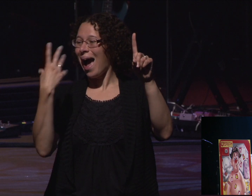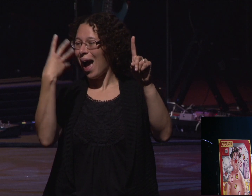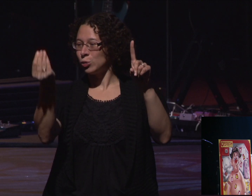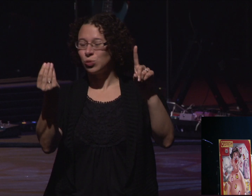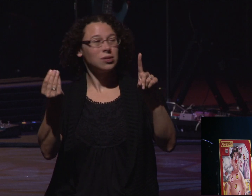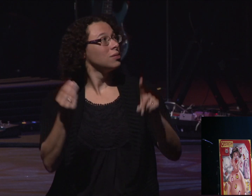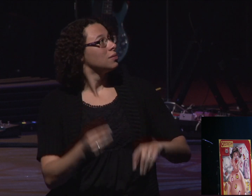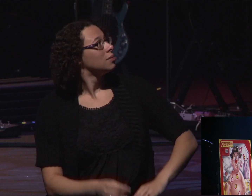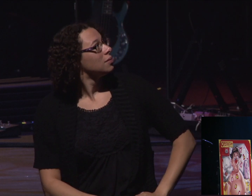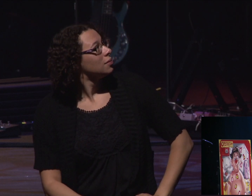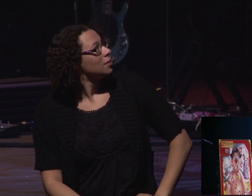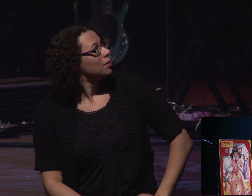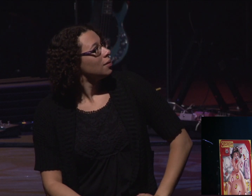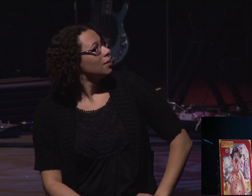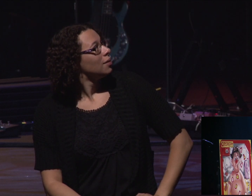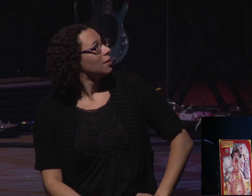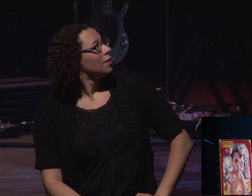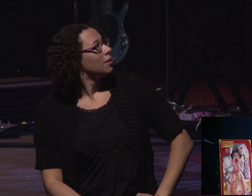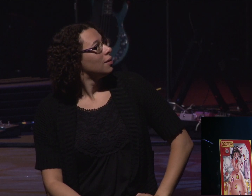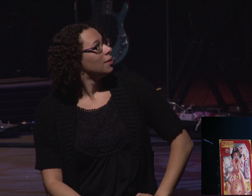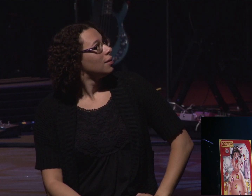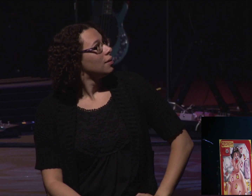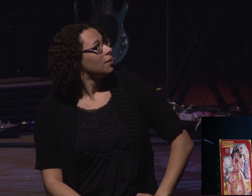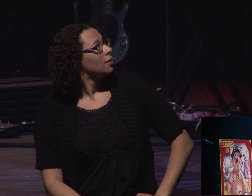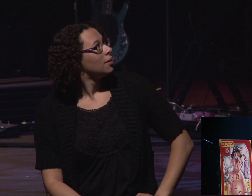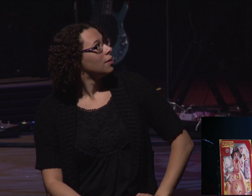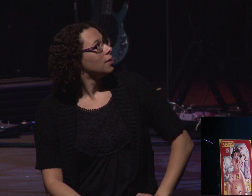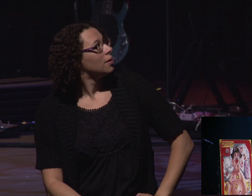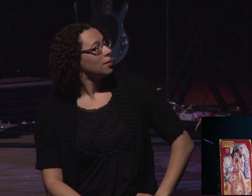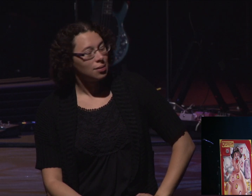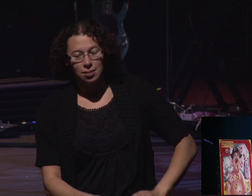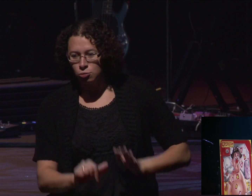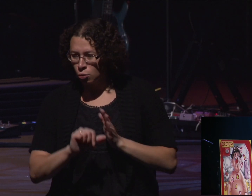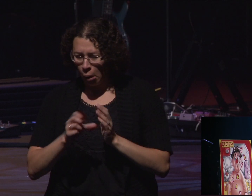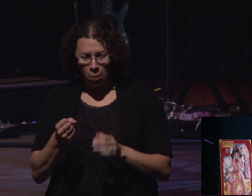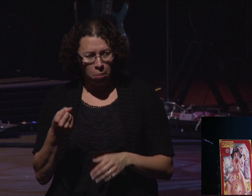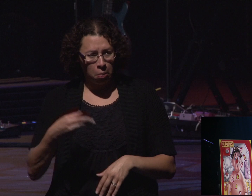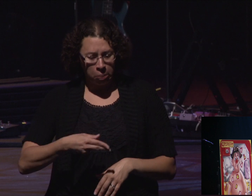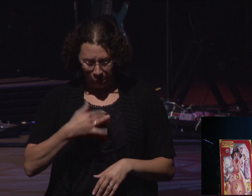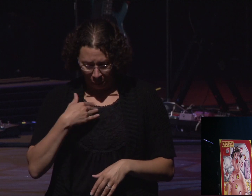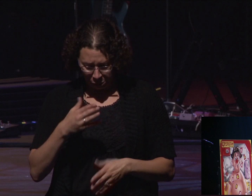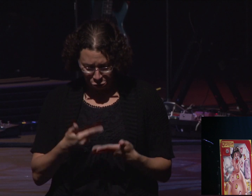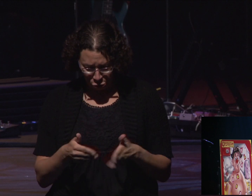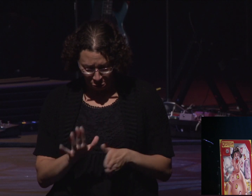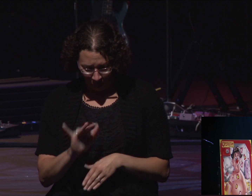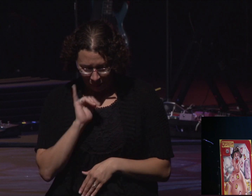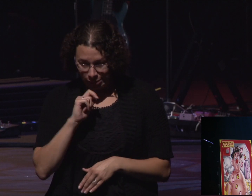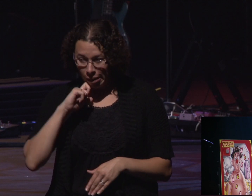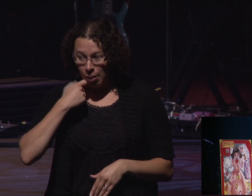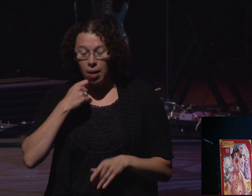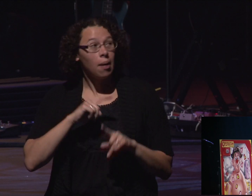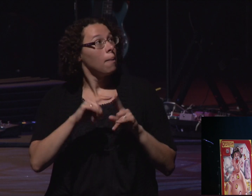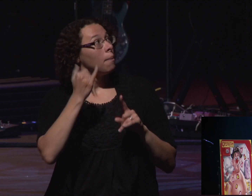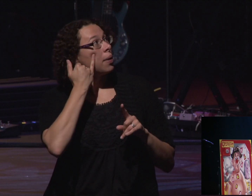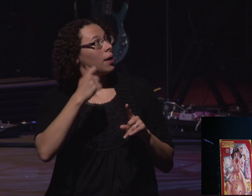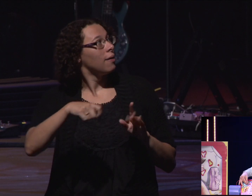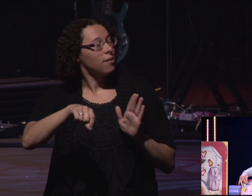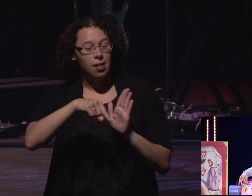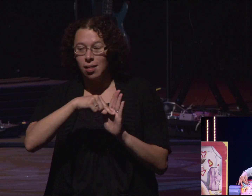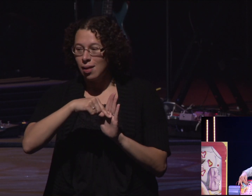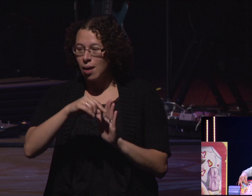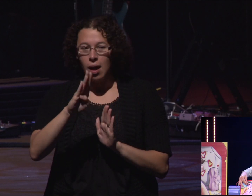like that. Aren't you impressed? Oh, I dropped his apple. But if you do it wrong, you touch the side and